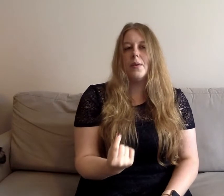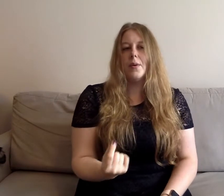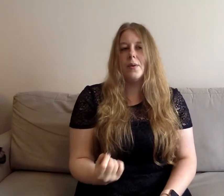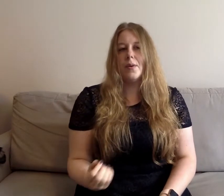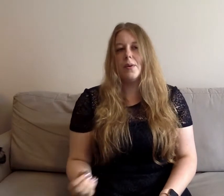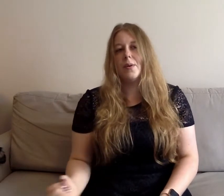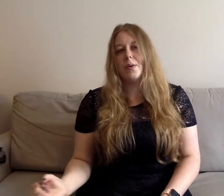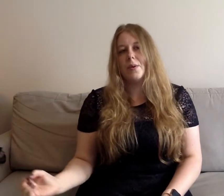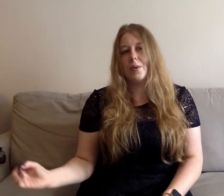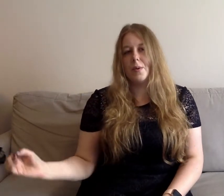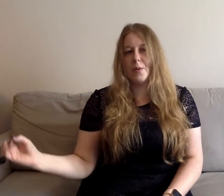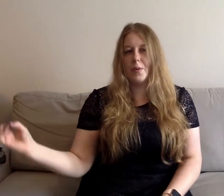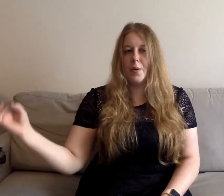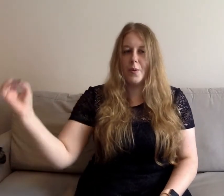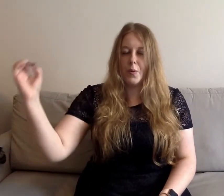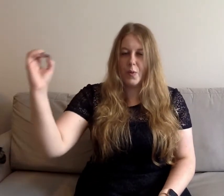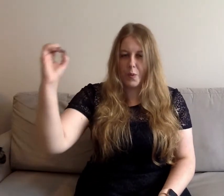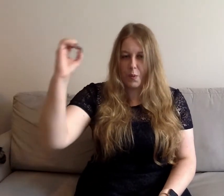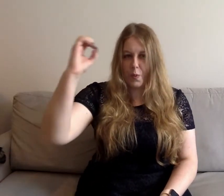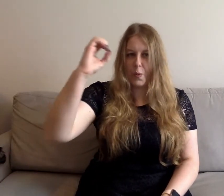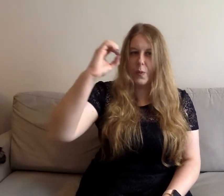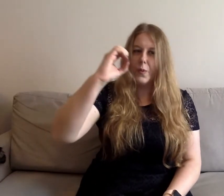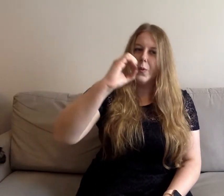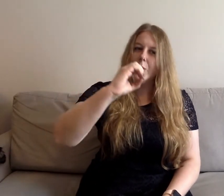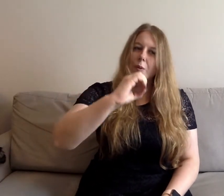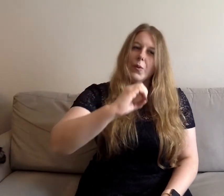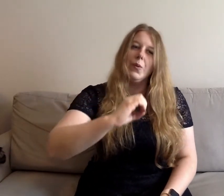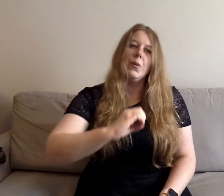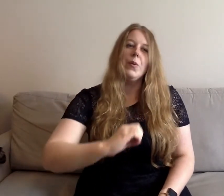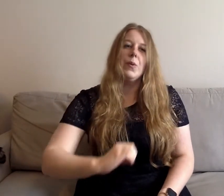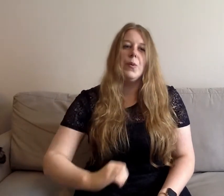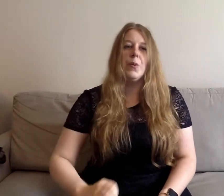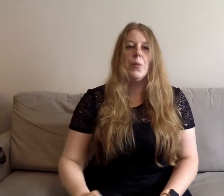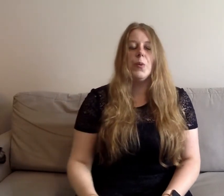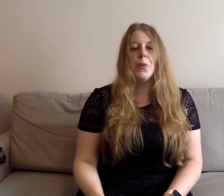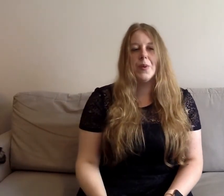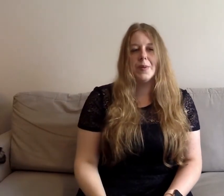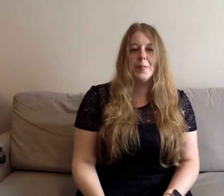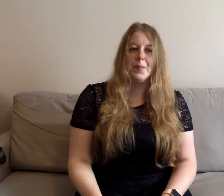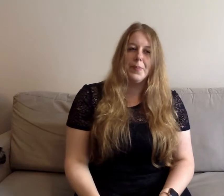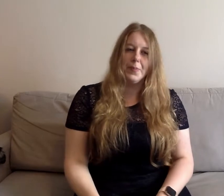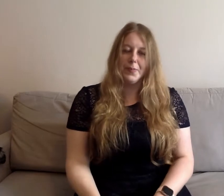Be let I love you I